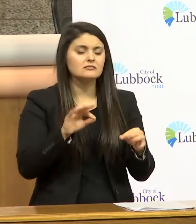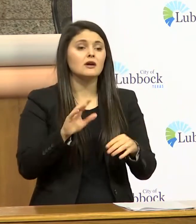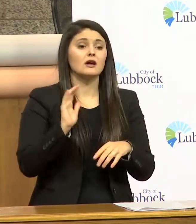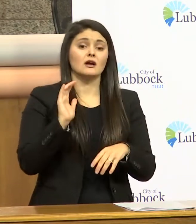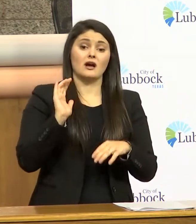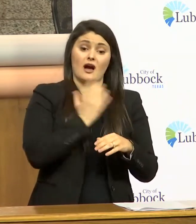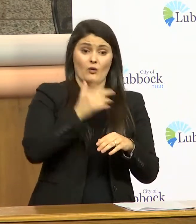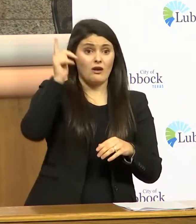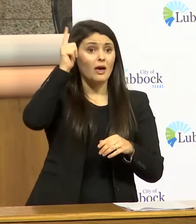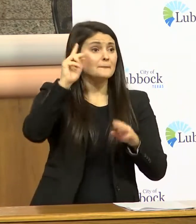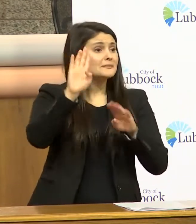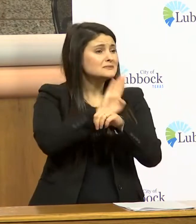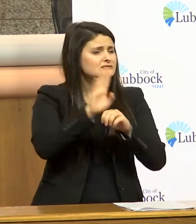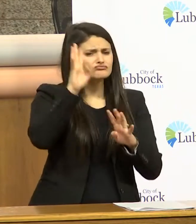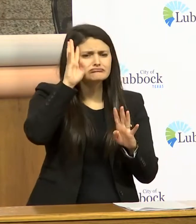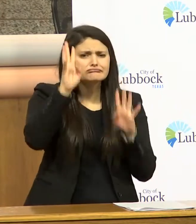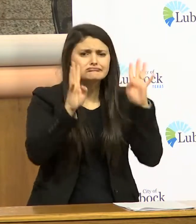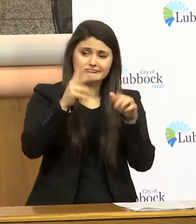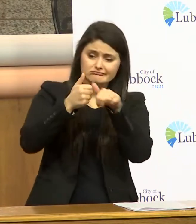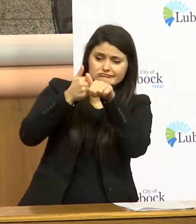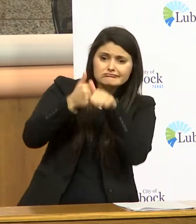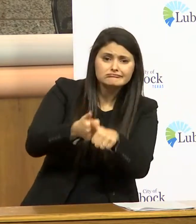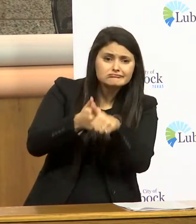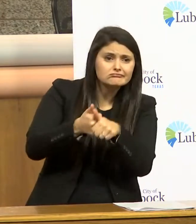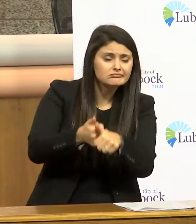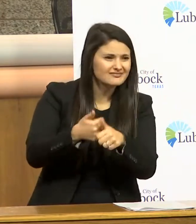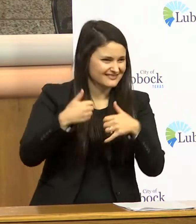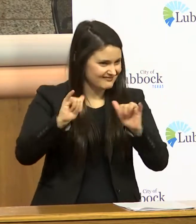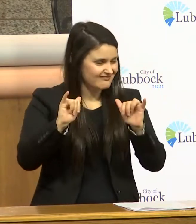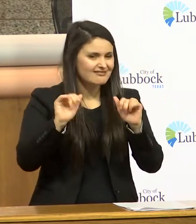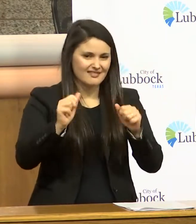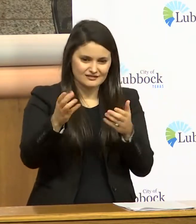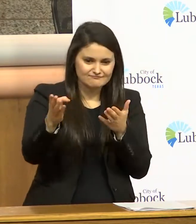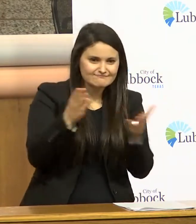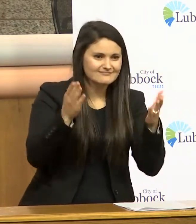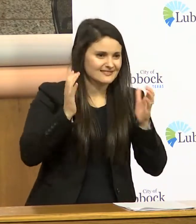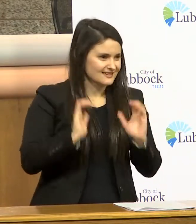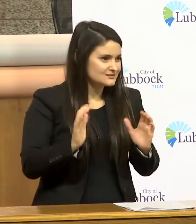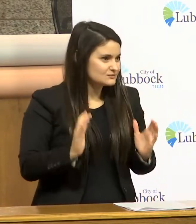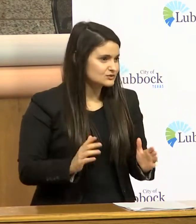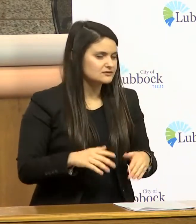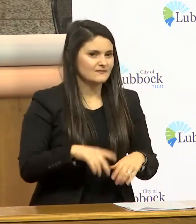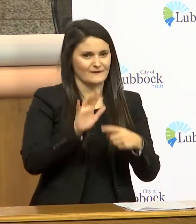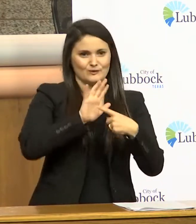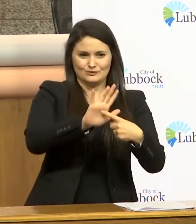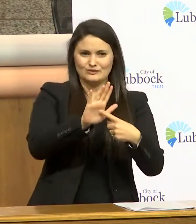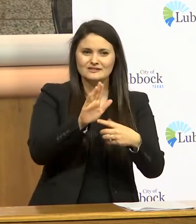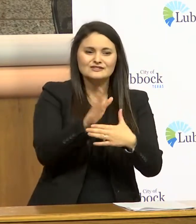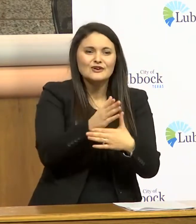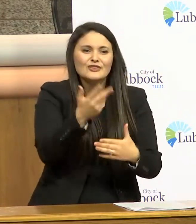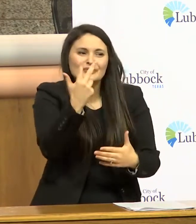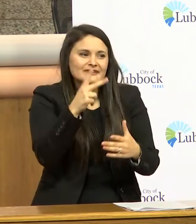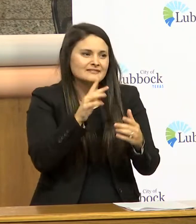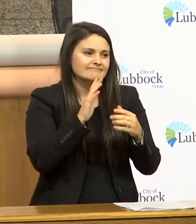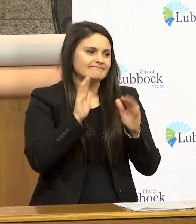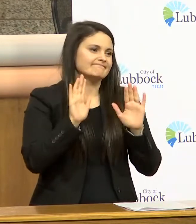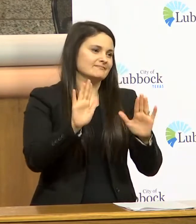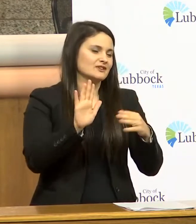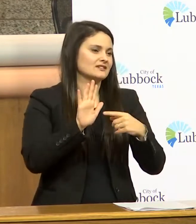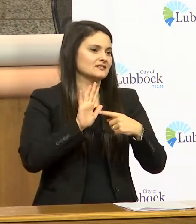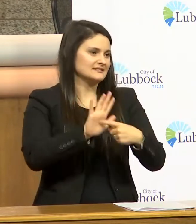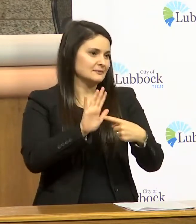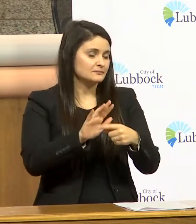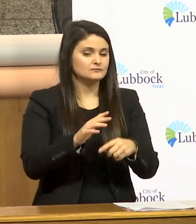creative compliant and still found a way to serve their customers i got to share three examples i you know i went to